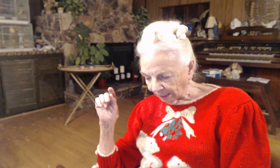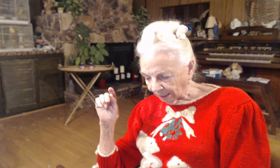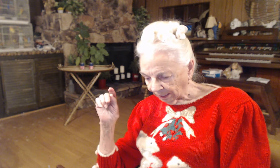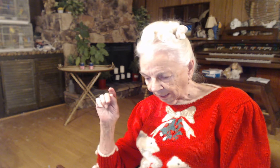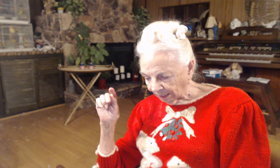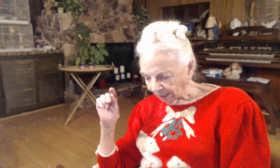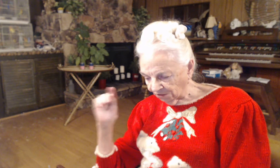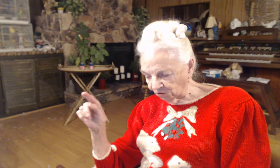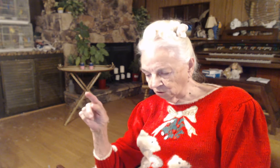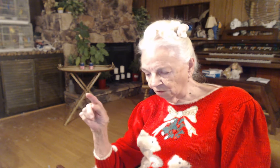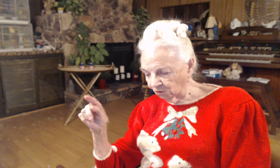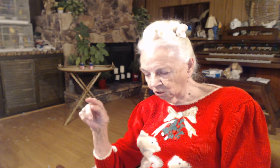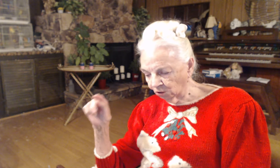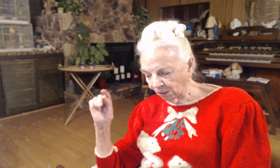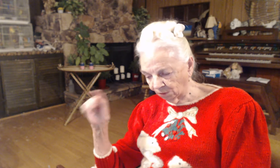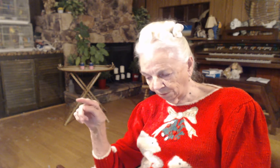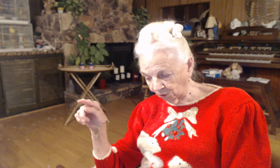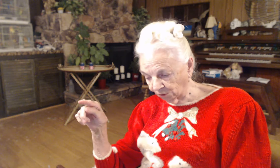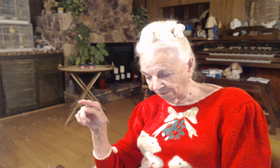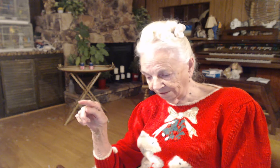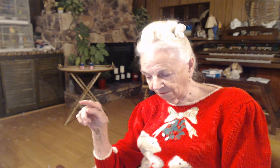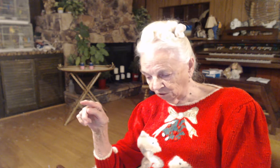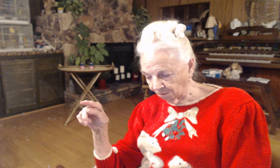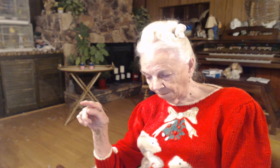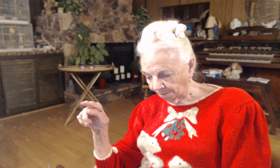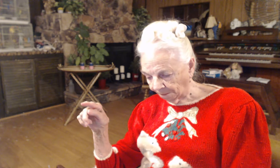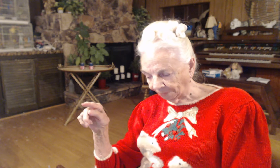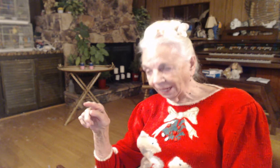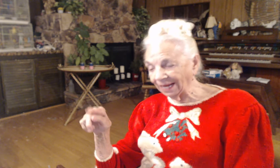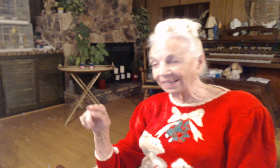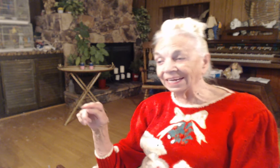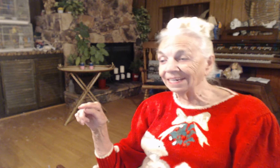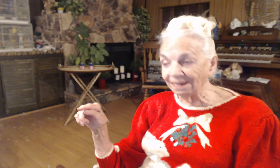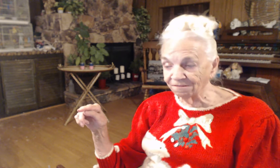He stood over her. He rebuked the fever. And it left her.